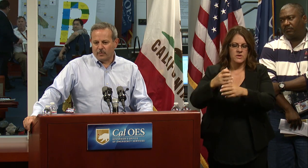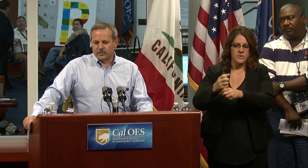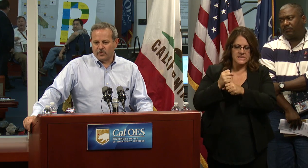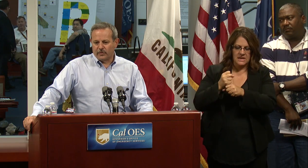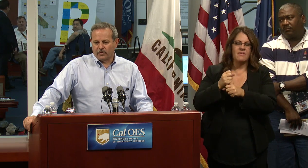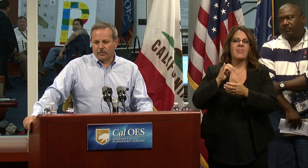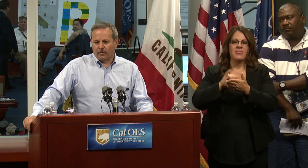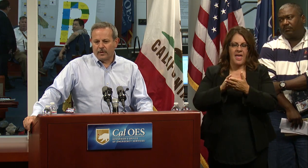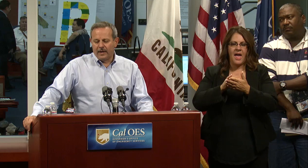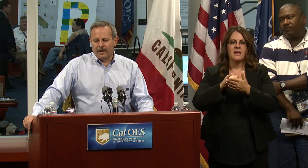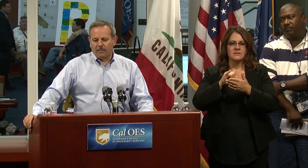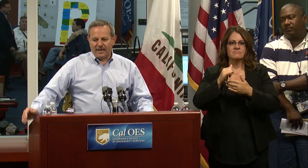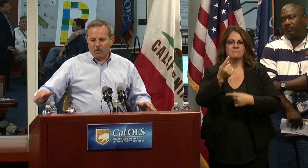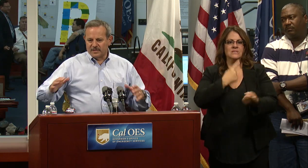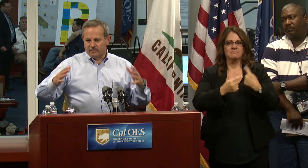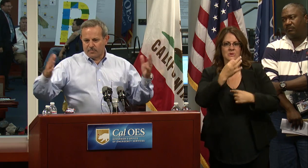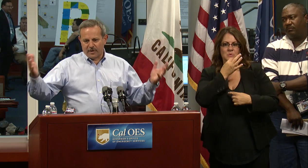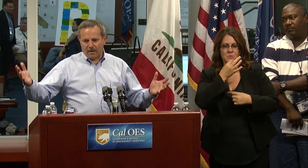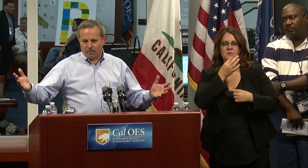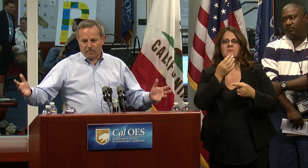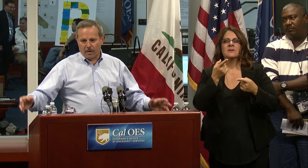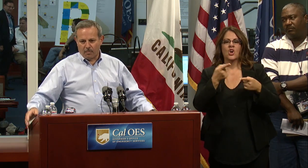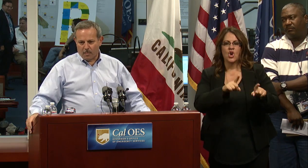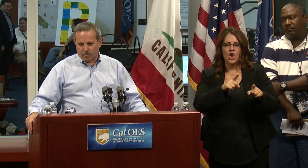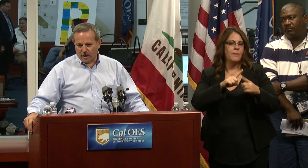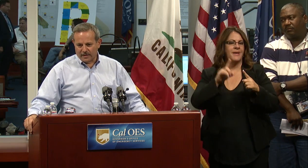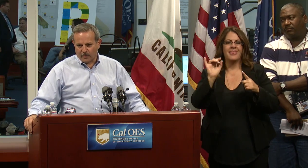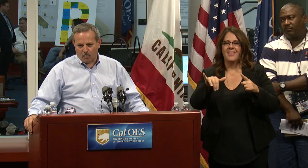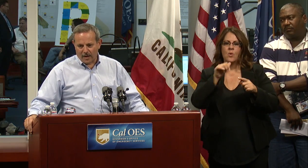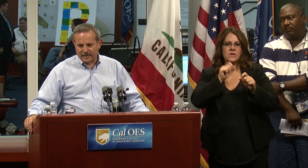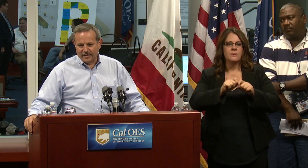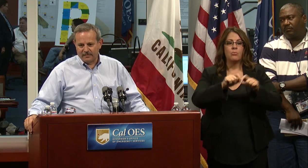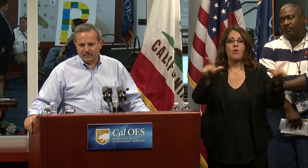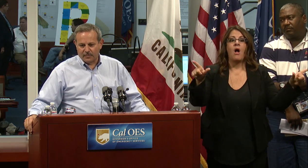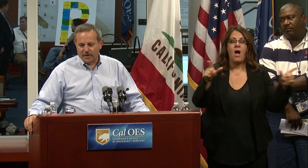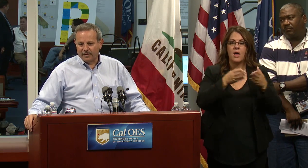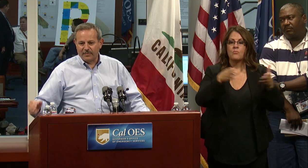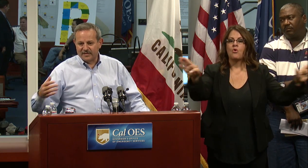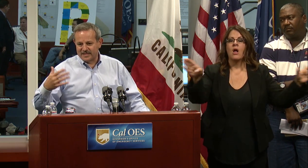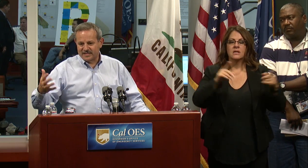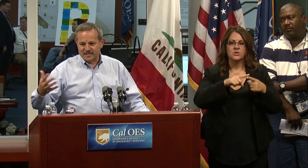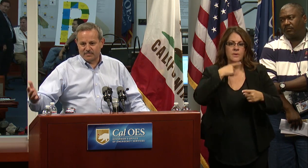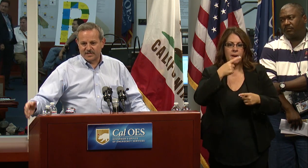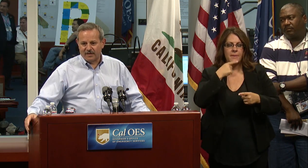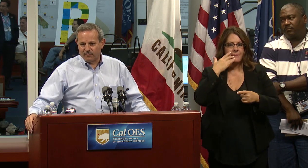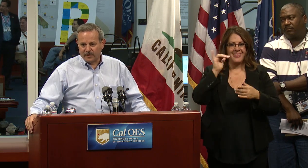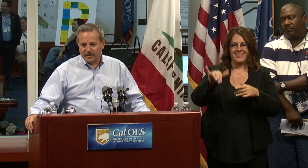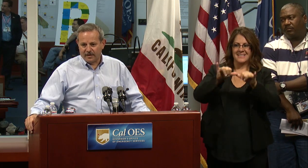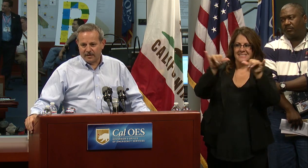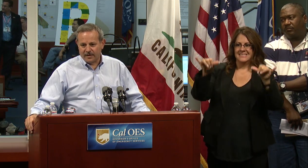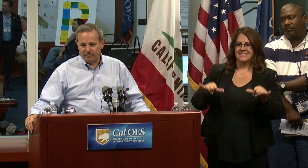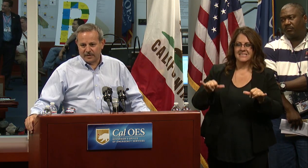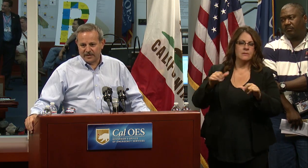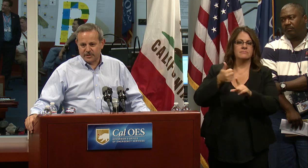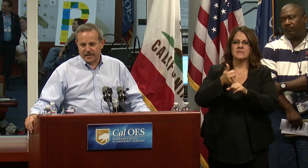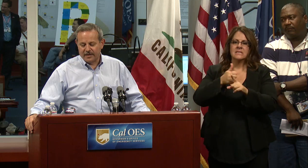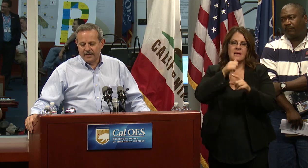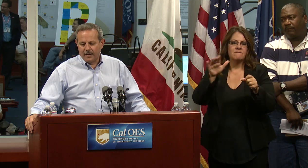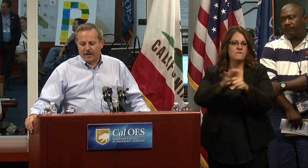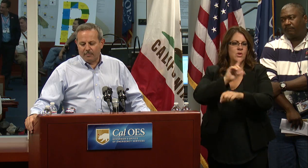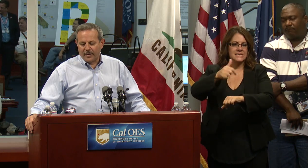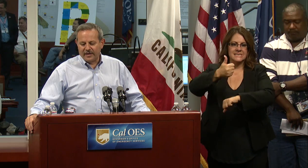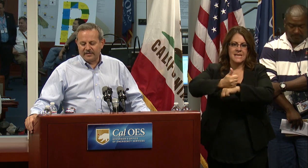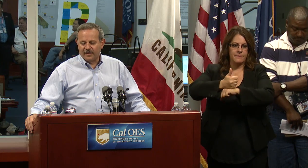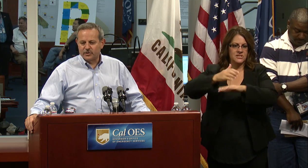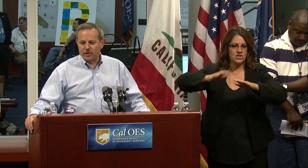the earthquake was going to occur. That wasn't put out broadly or widely through the public because the system is not fully in place yet.